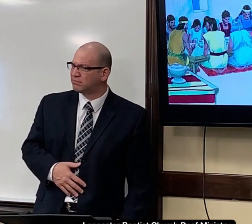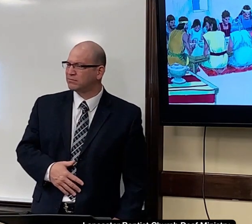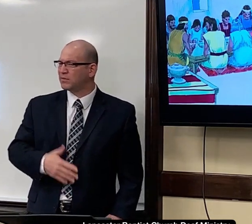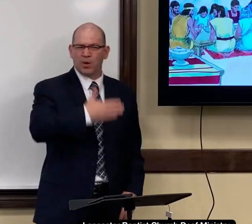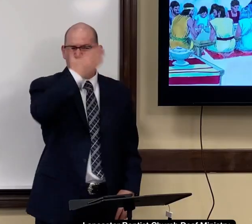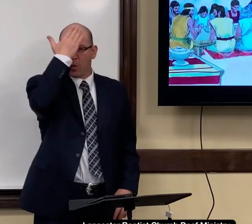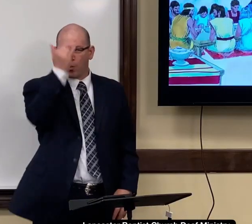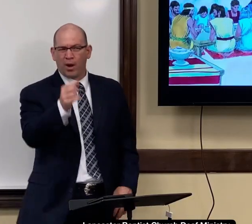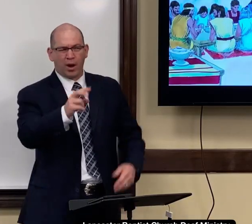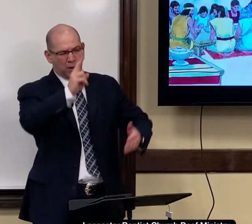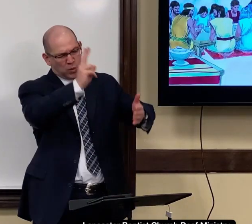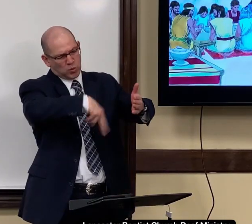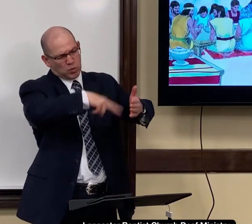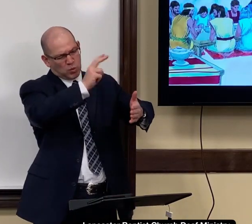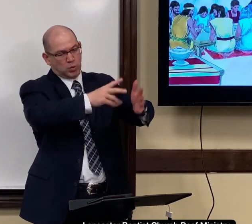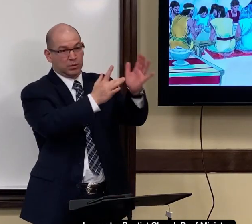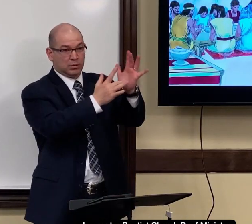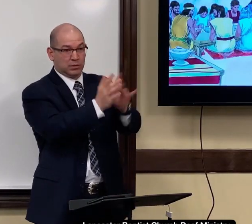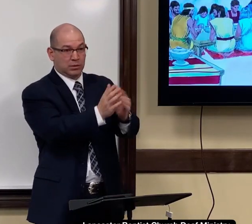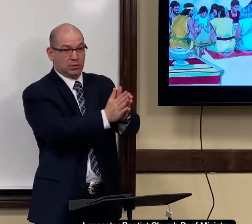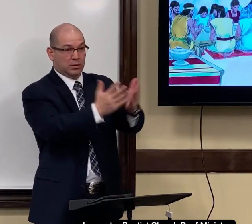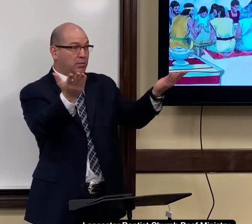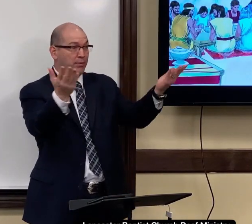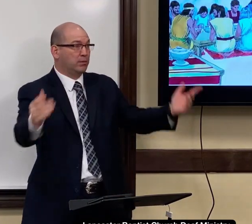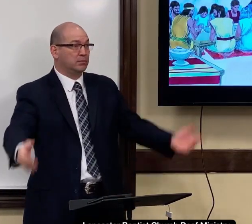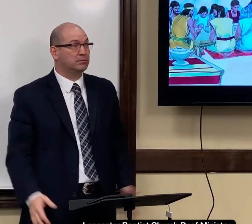So, now ask yourself, why read the Bible?